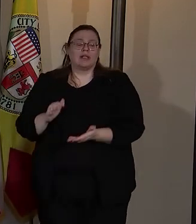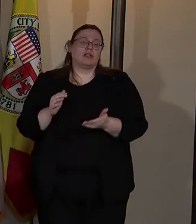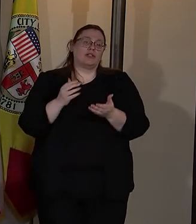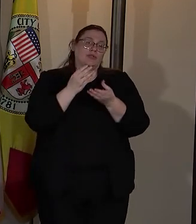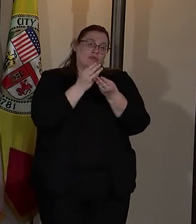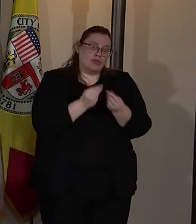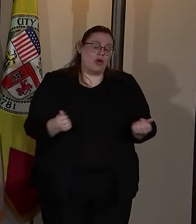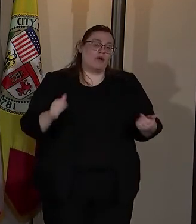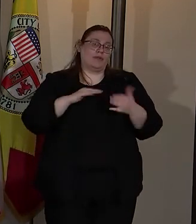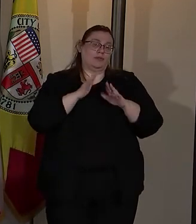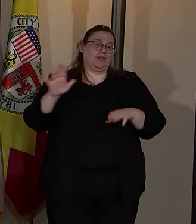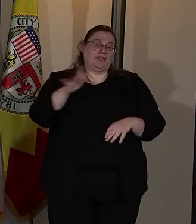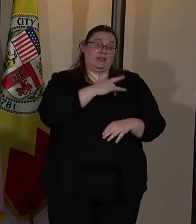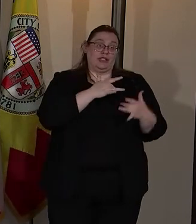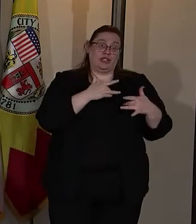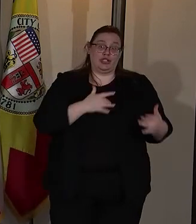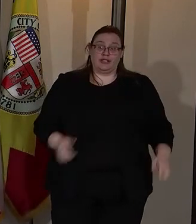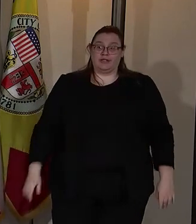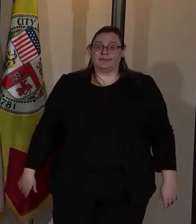concerns.